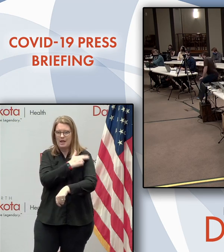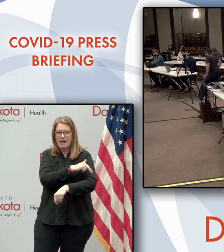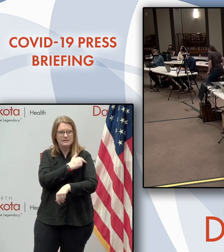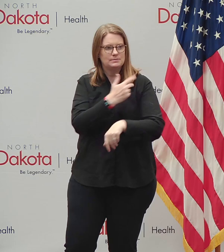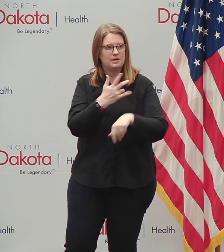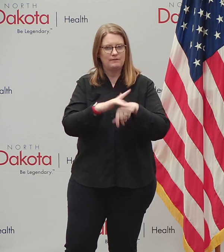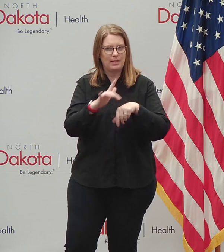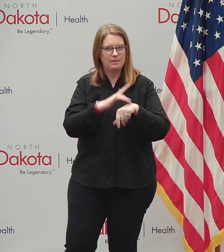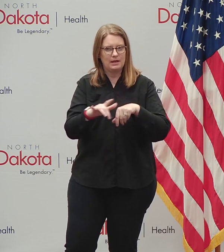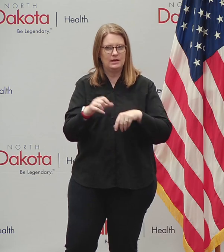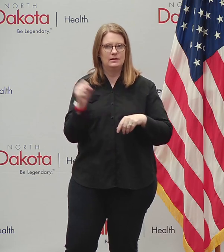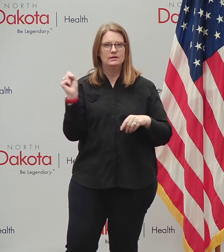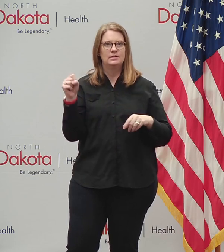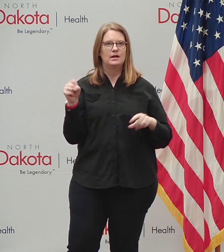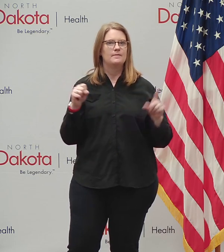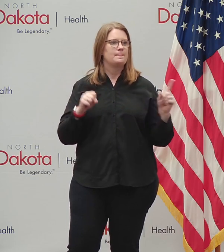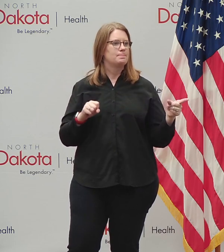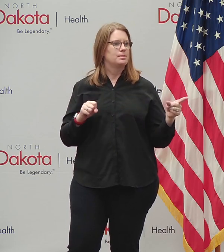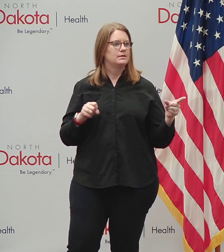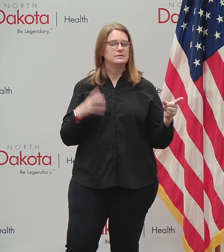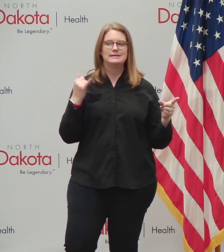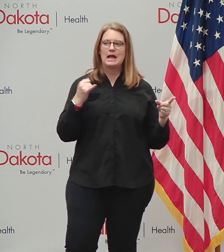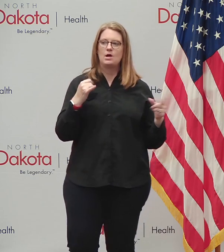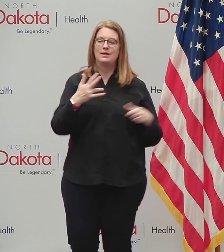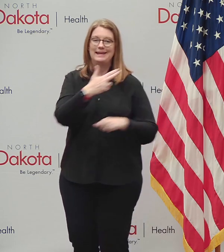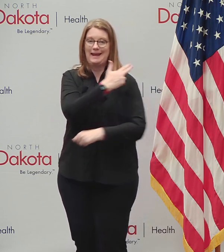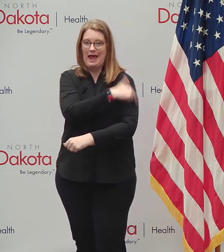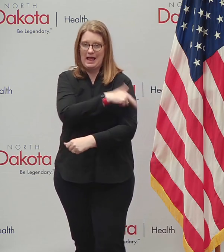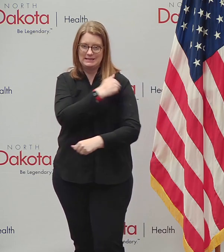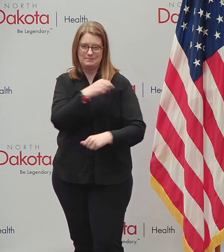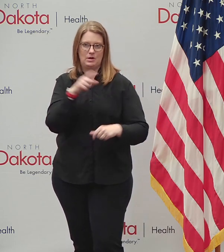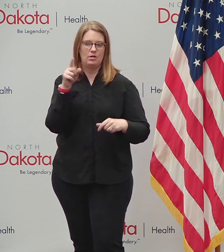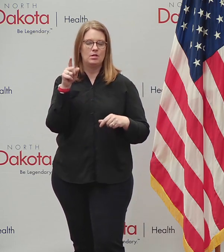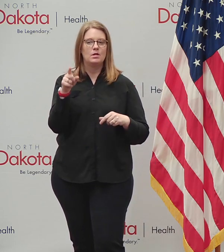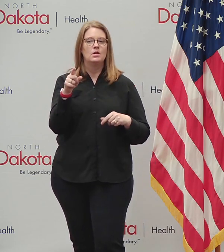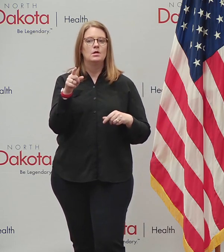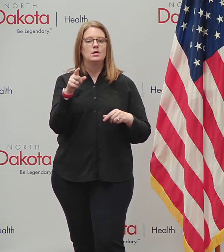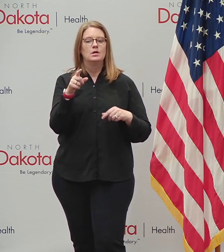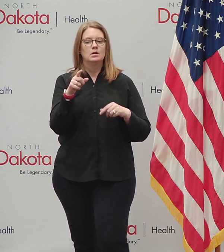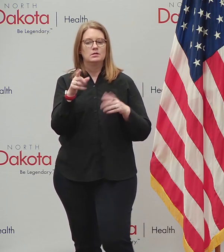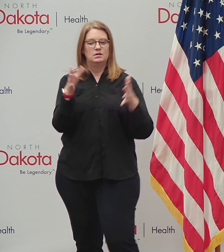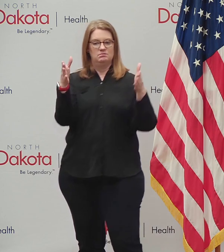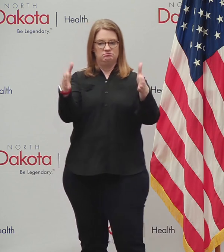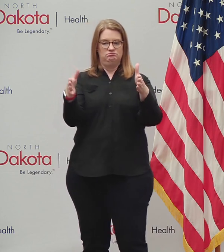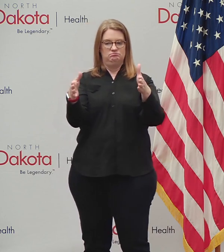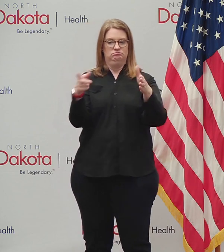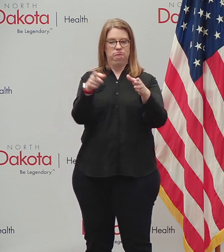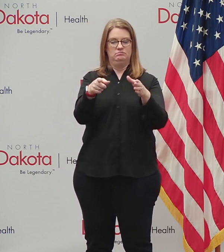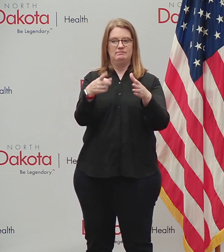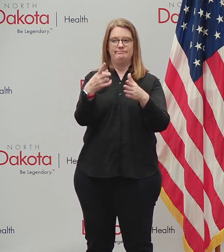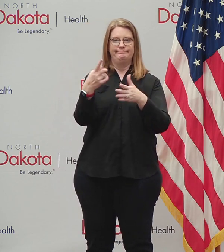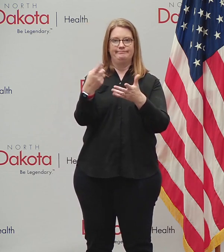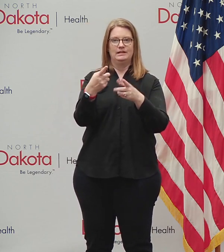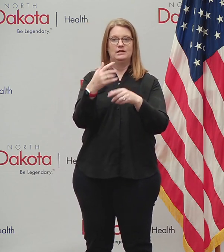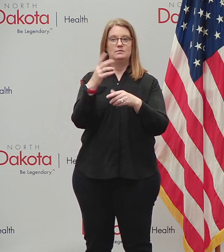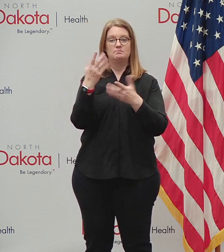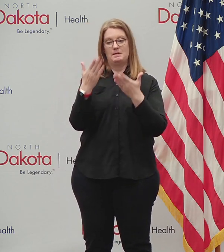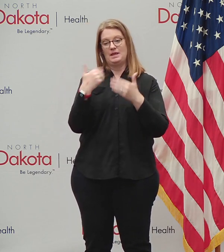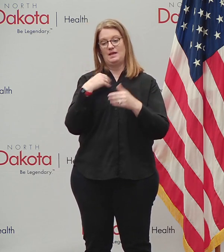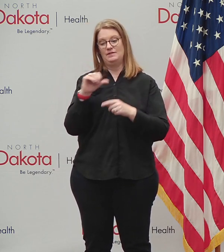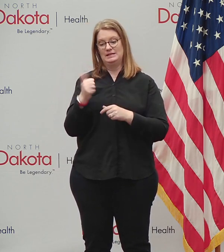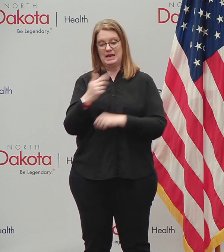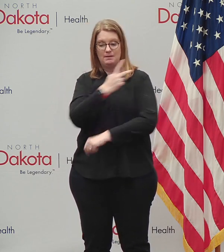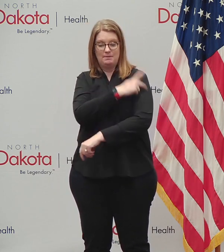Yeah, of course. So in a hospital, if you take that point in time at one time, you could have ten patients in the